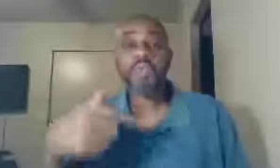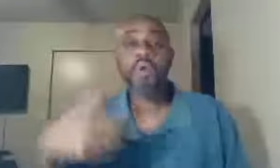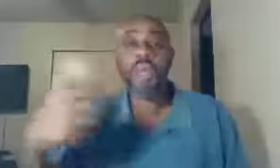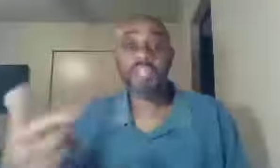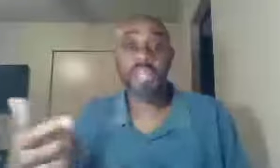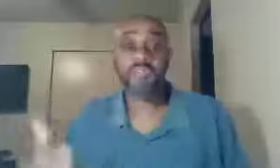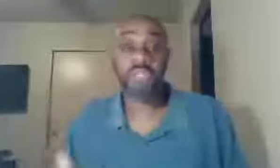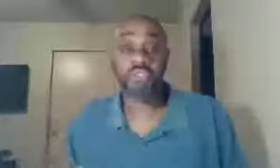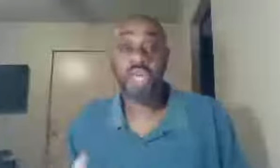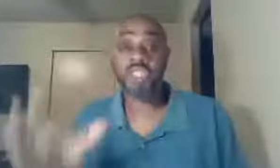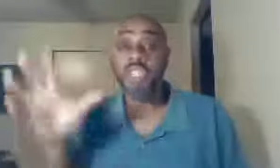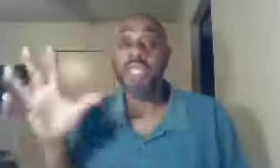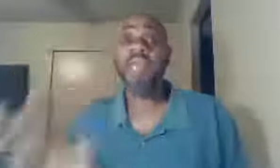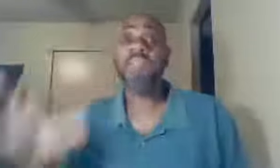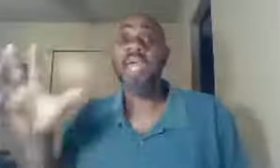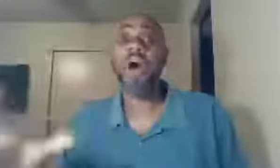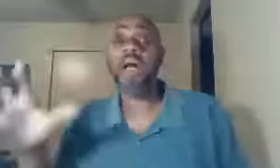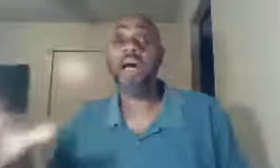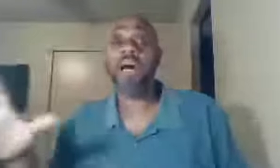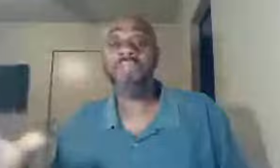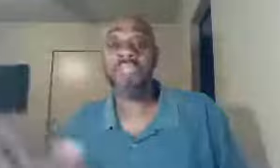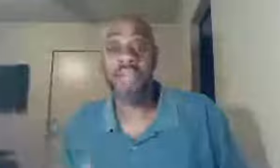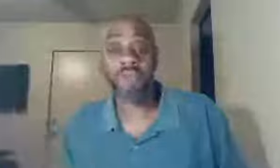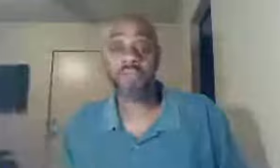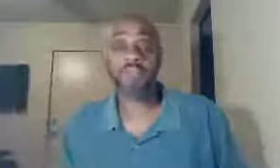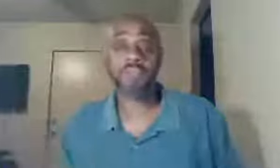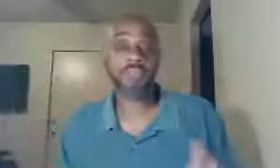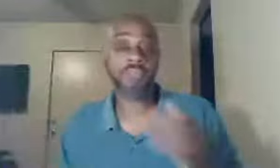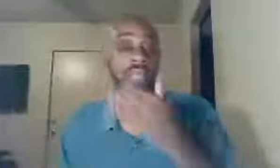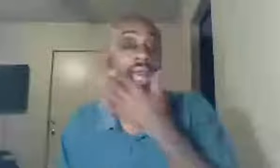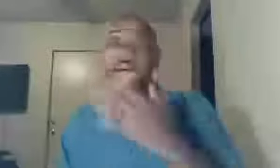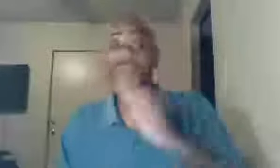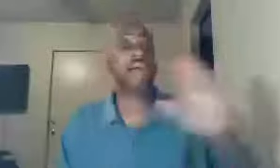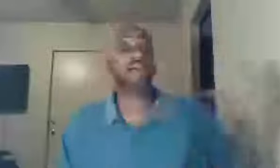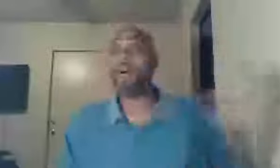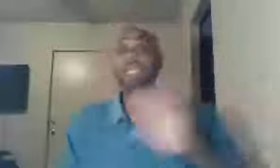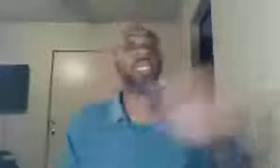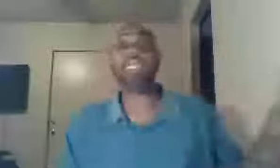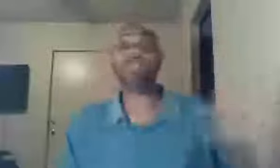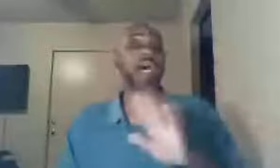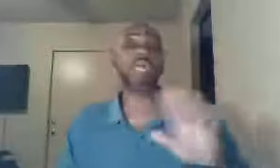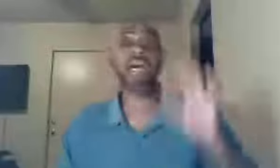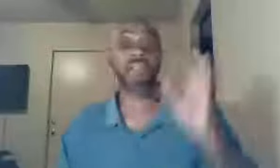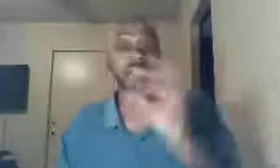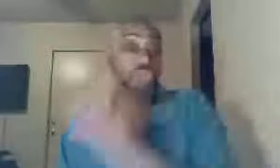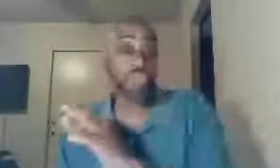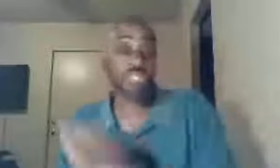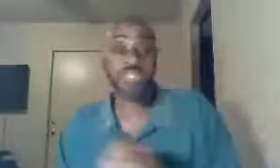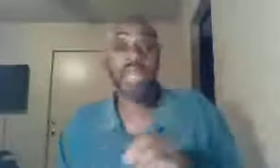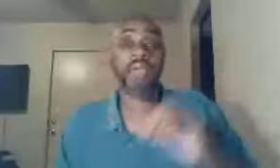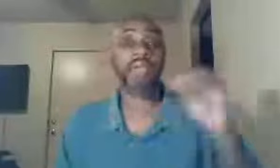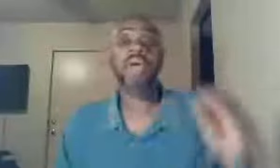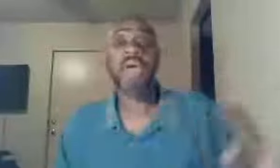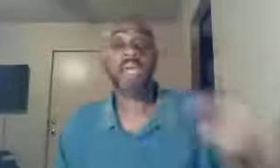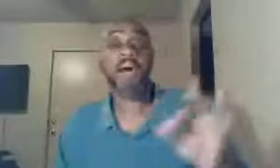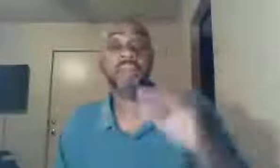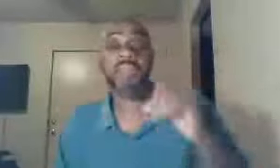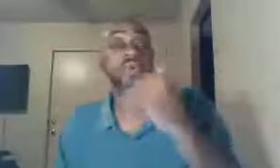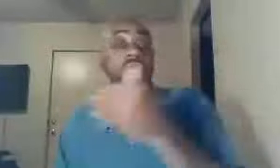who are set for destruction, they are of the devil, and I'm not calling anybody, other than Judas Iscariot, and other than, who the